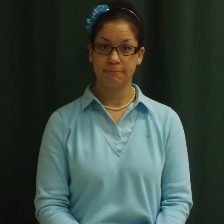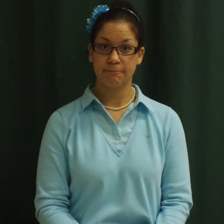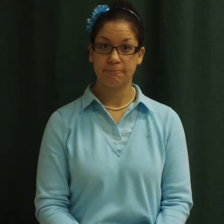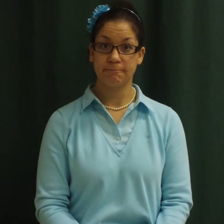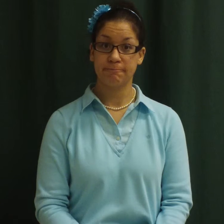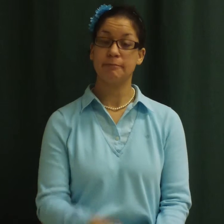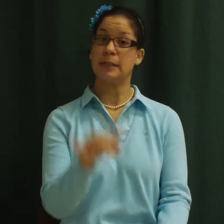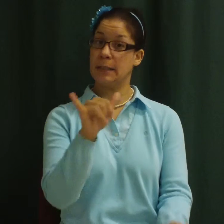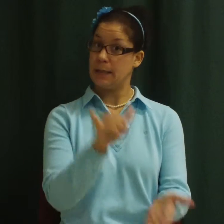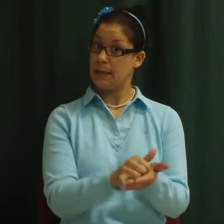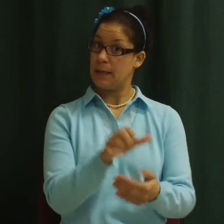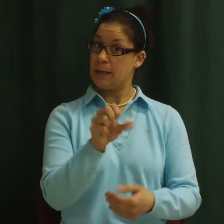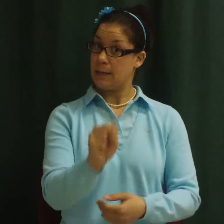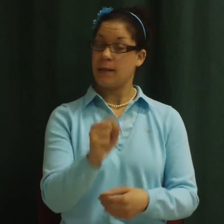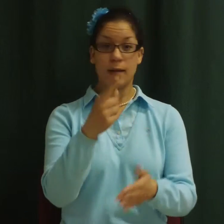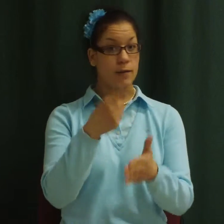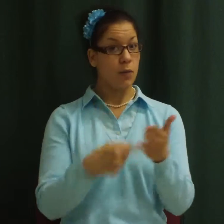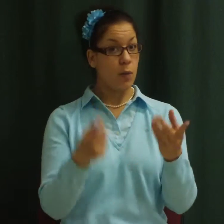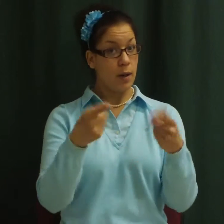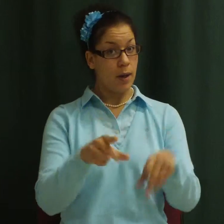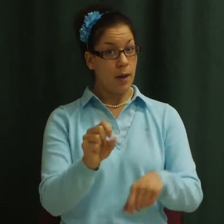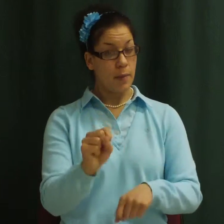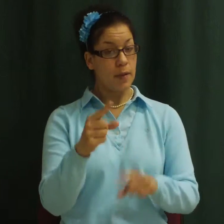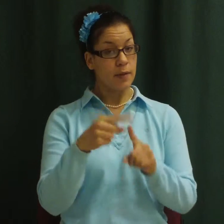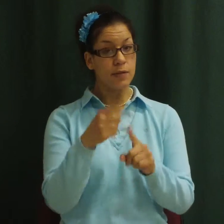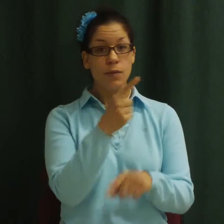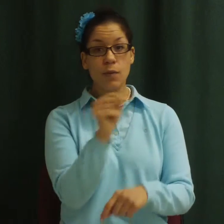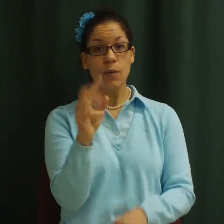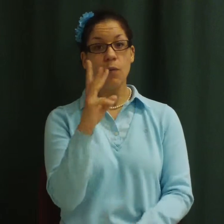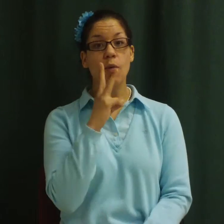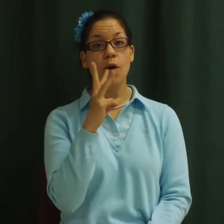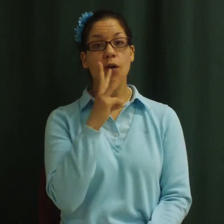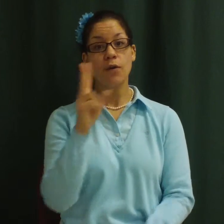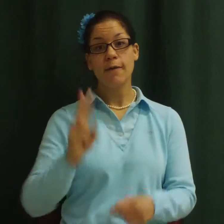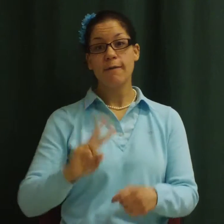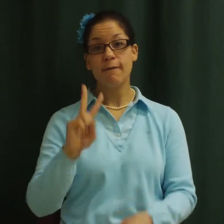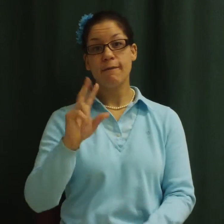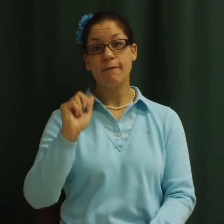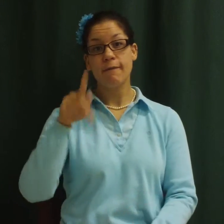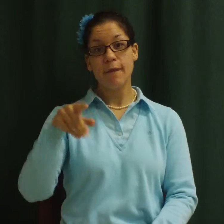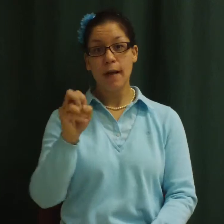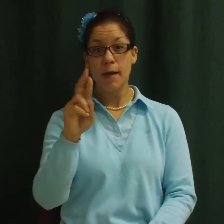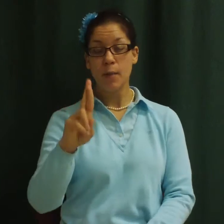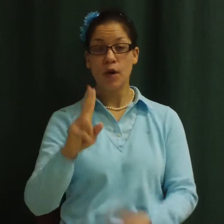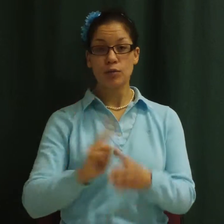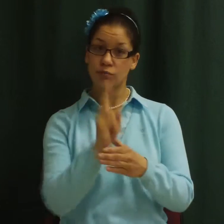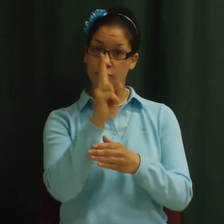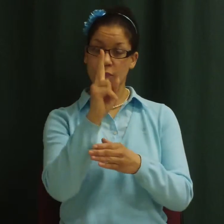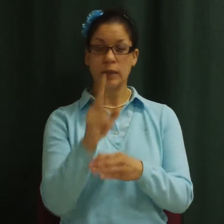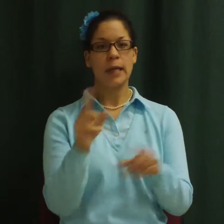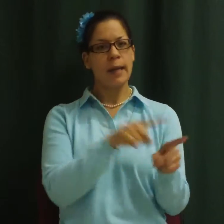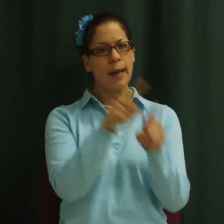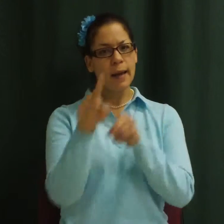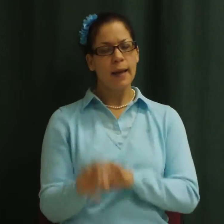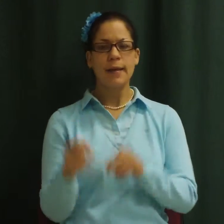That's what happens to the water vapor. As it goes up, it gets cooler and